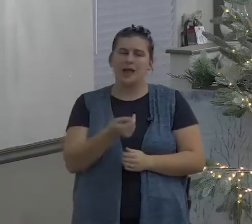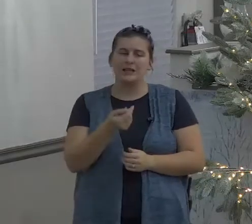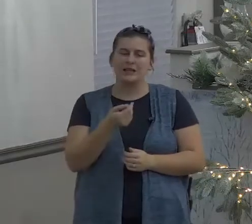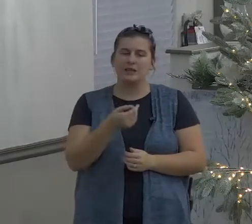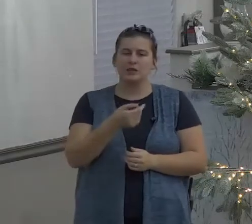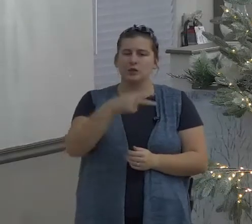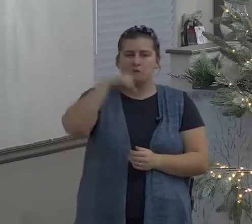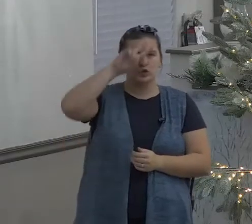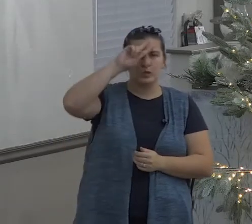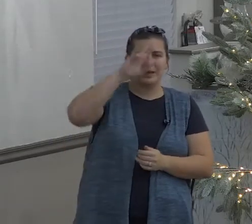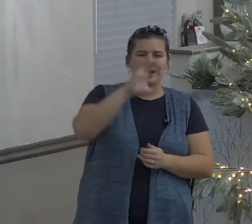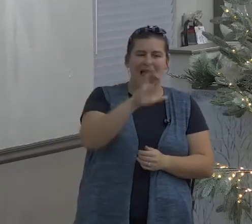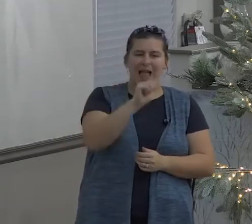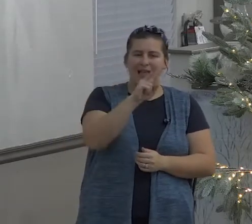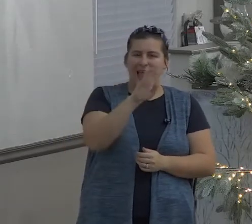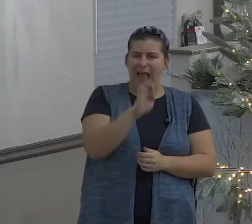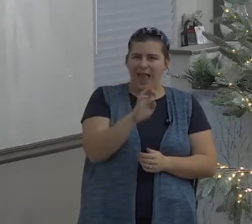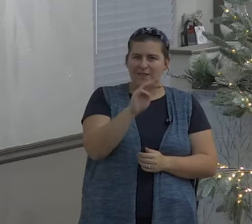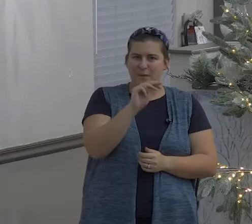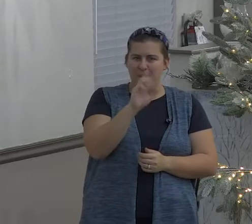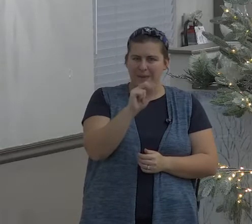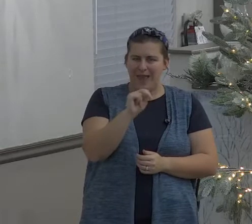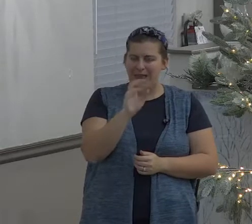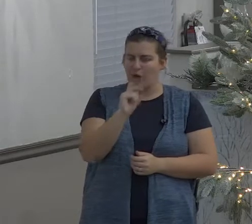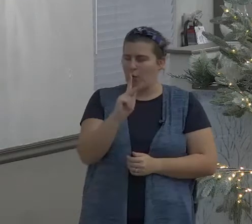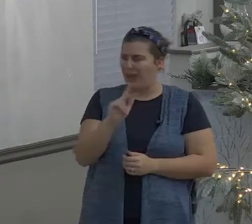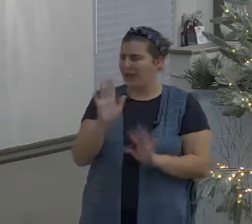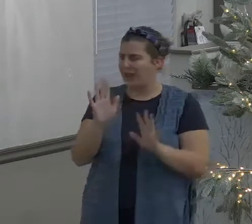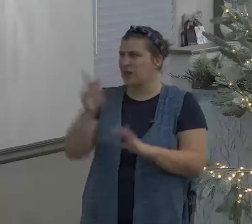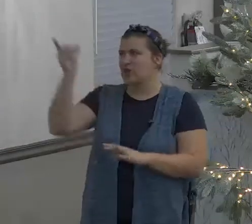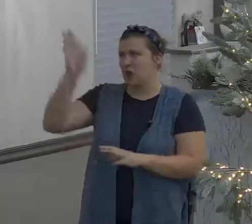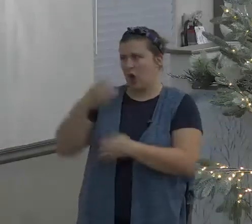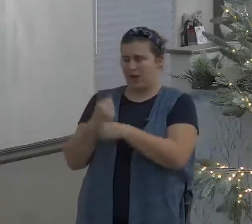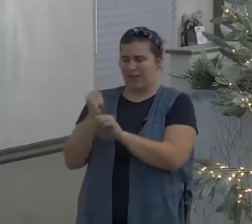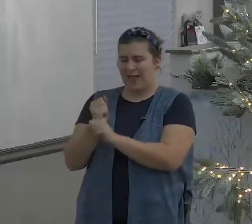something about fire God created fire